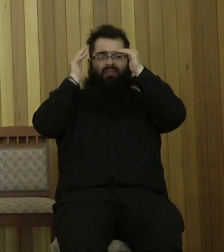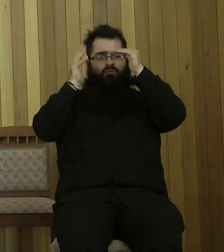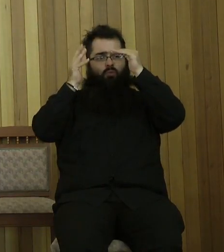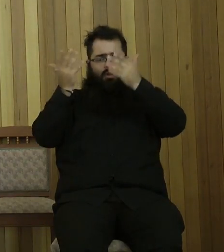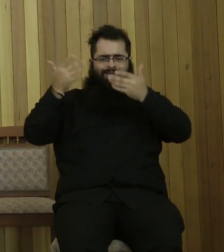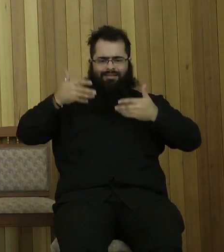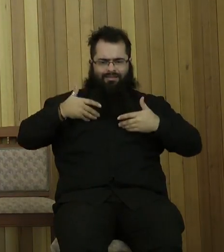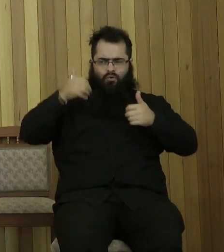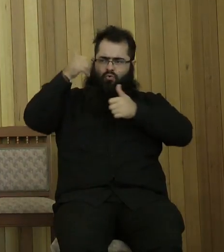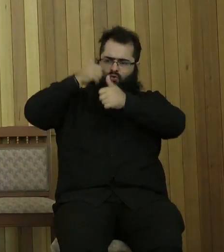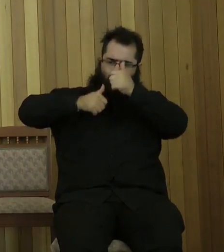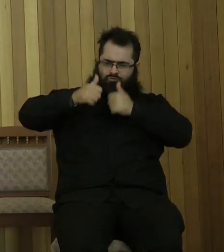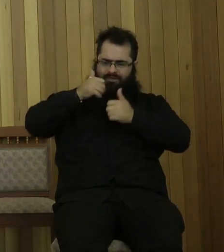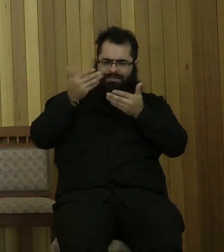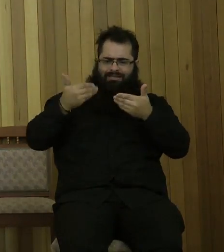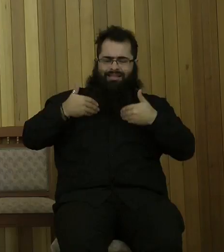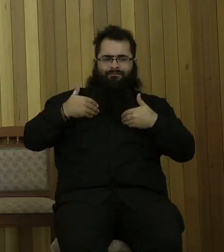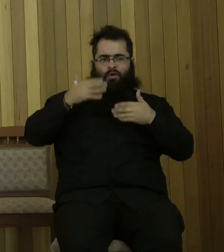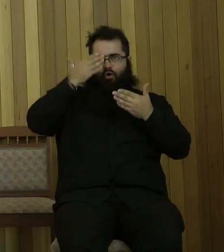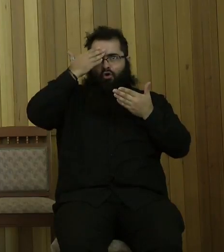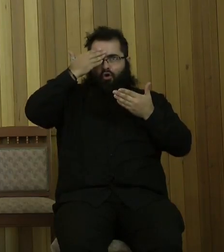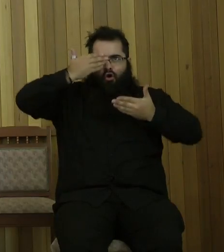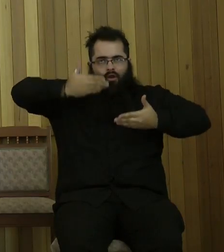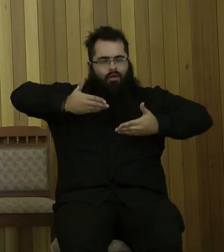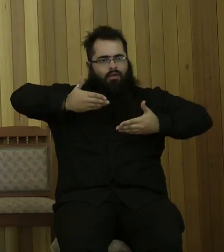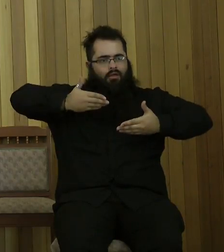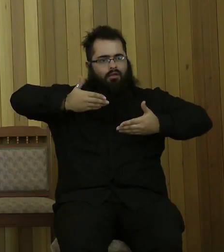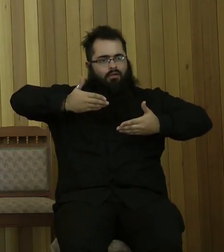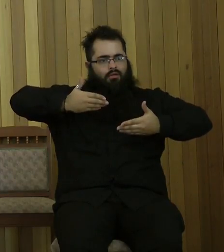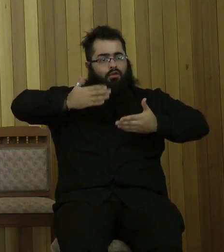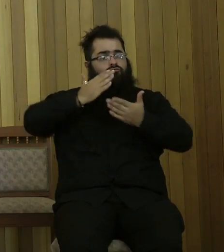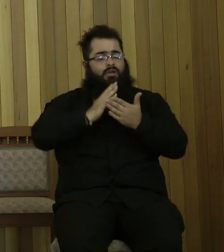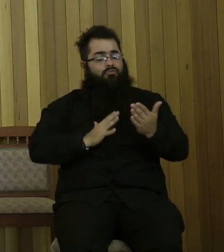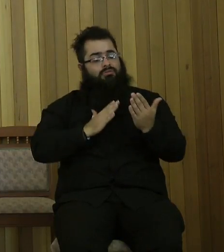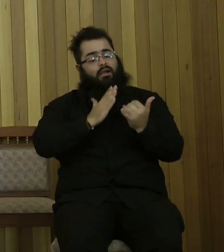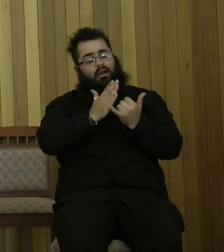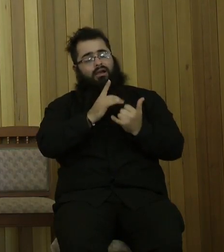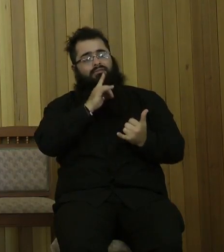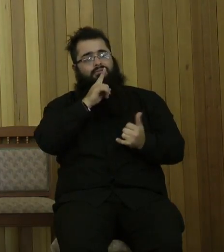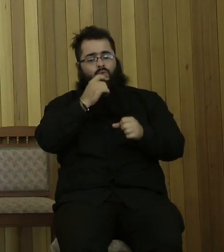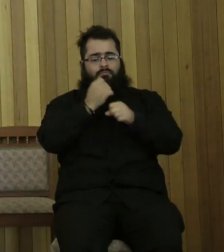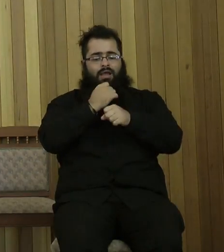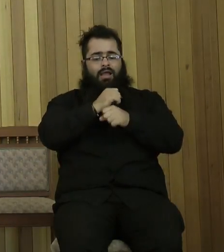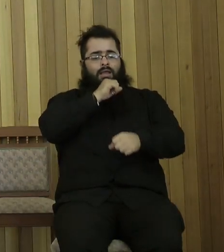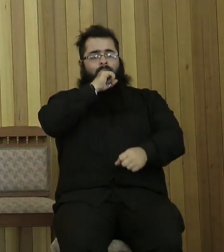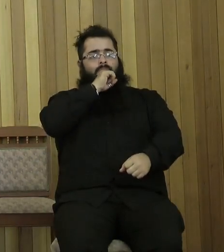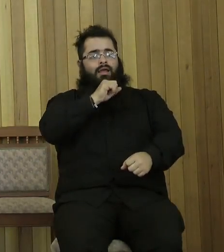I'm going to read the last of it too because it's very interesting. You have made him to have dominion over the works of your hand.